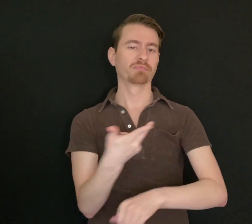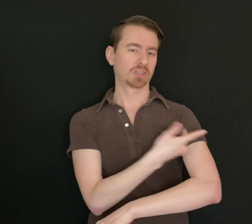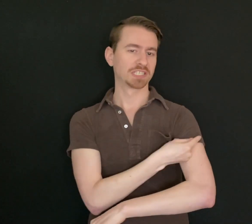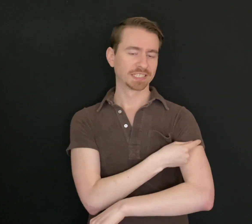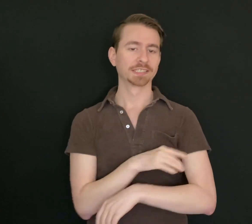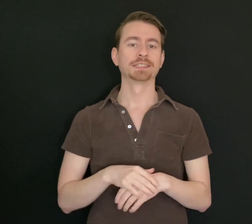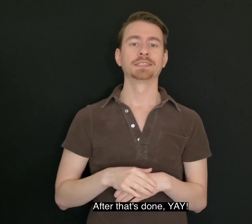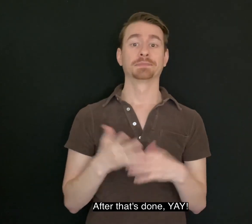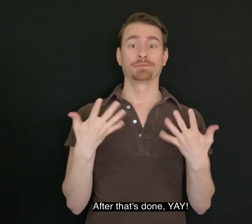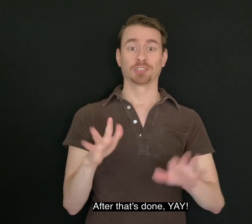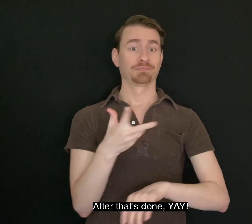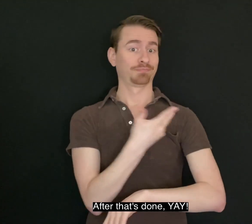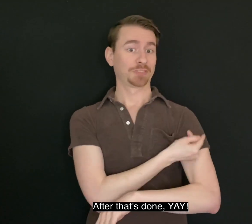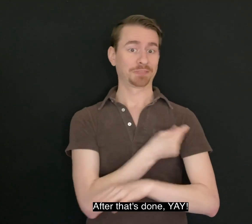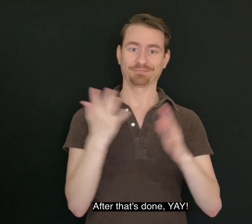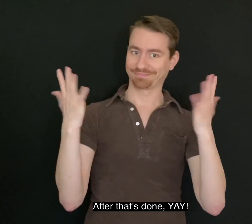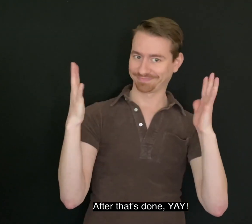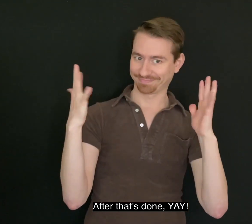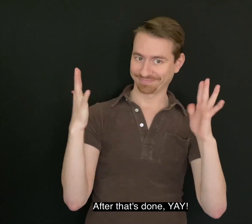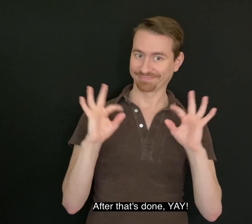After that's done, yay, you get your vaccine.